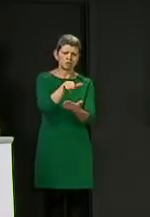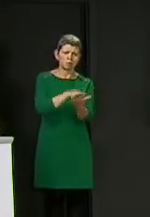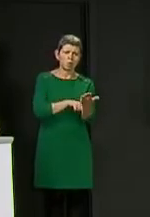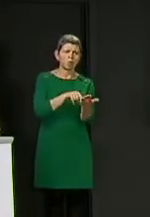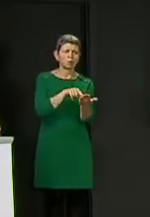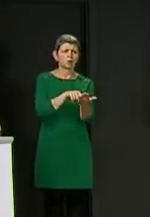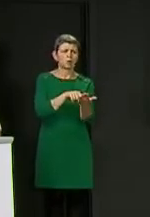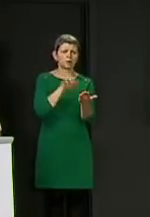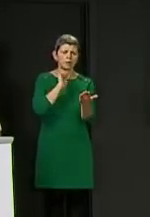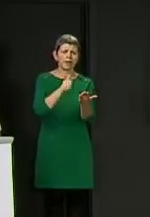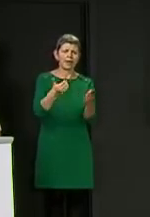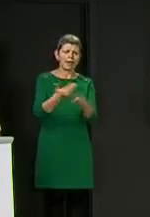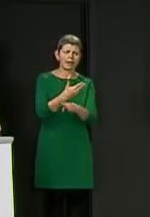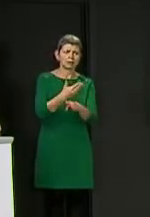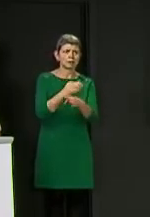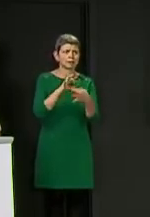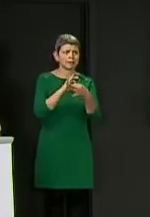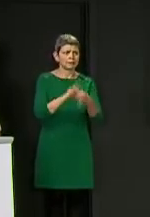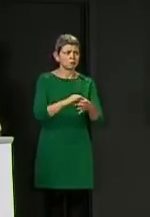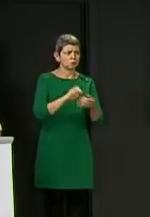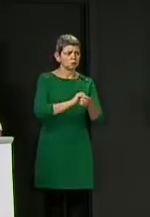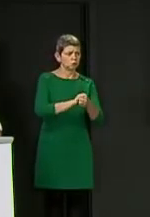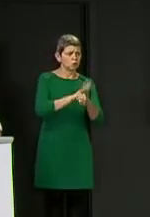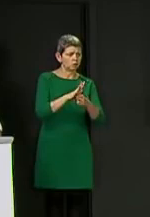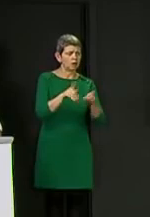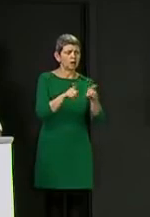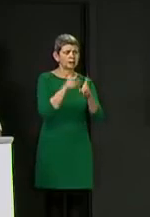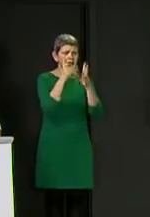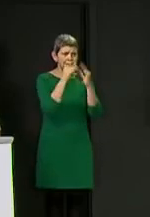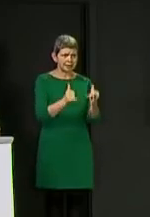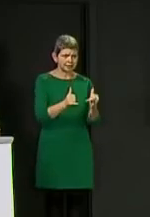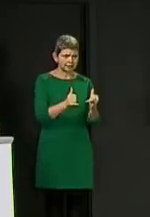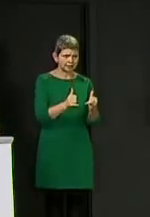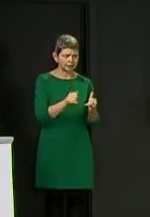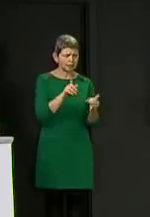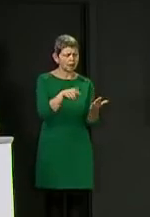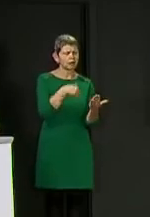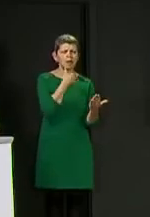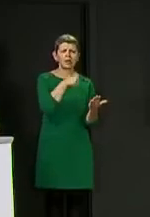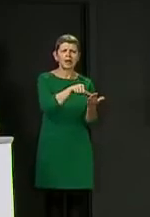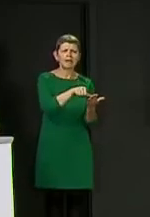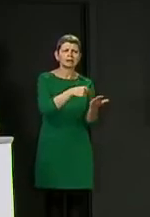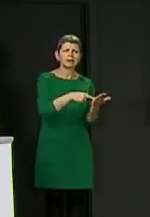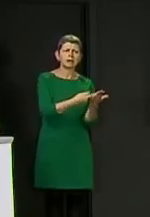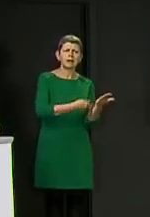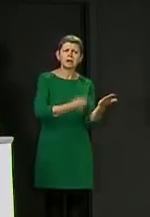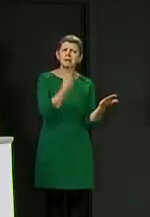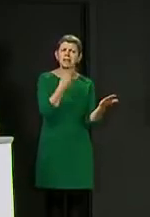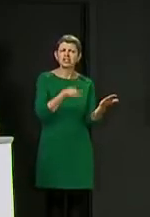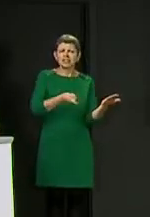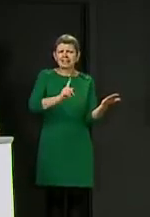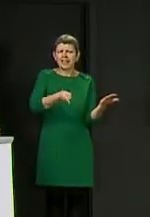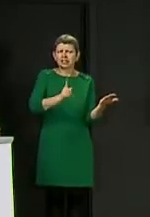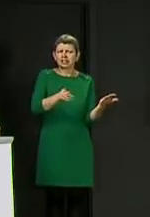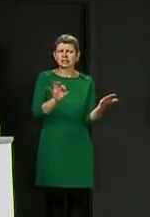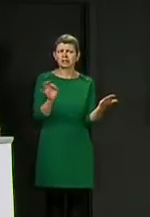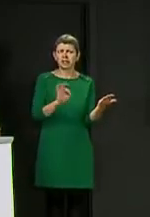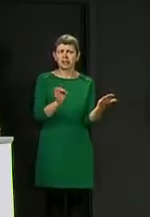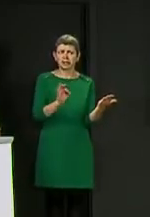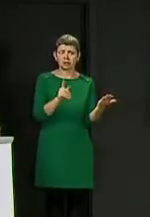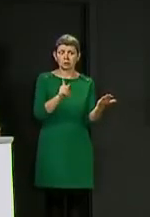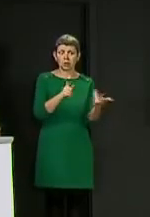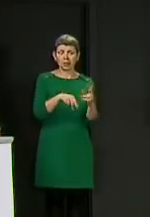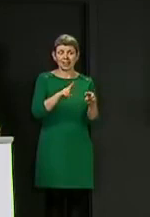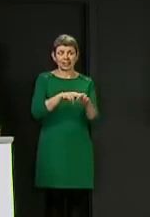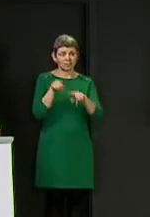dealing with the coronavirus and testing. But there was no mention in that letter of sanctions. What will you be doing if care home providers fail to live